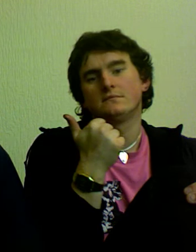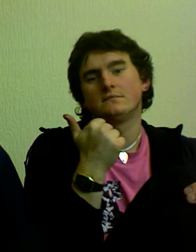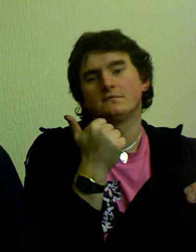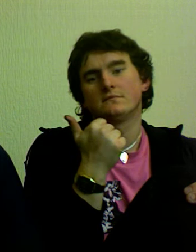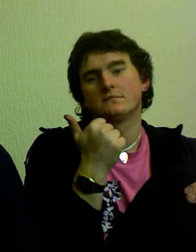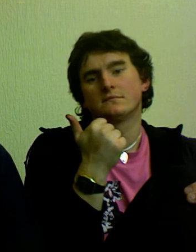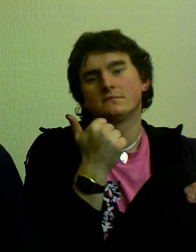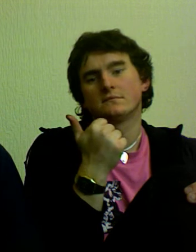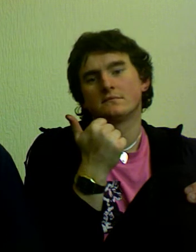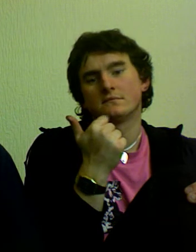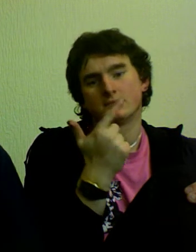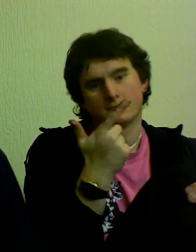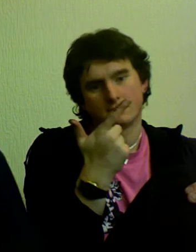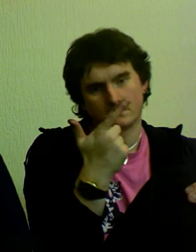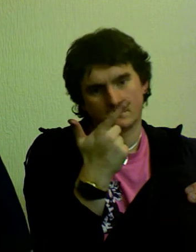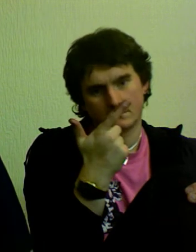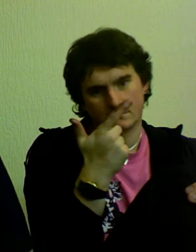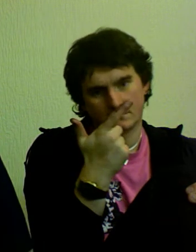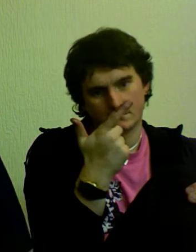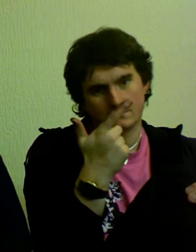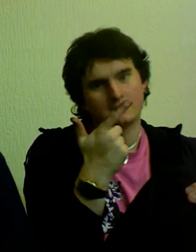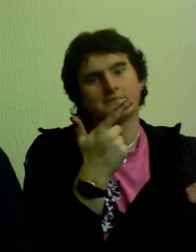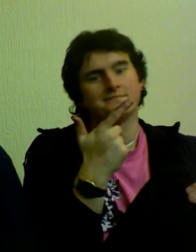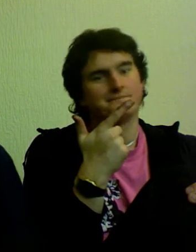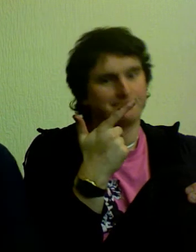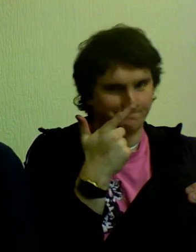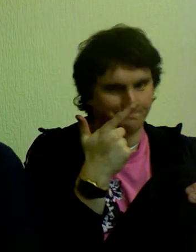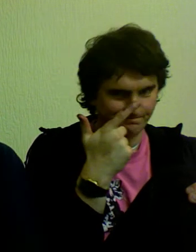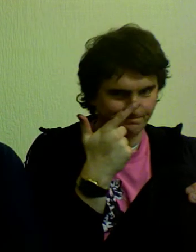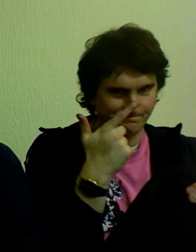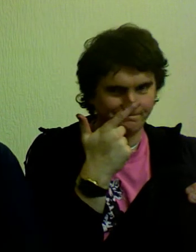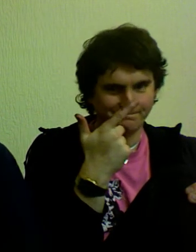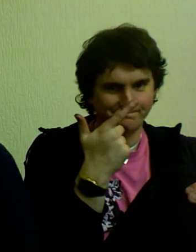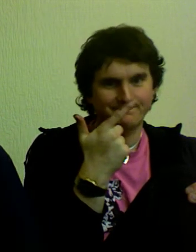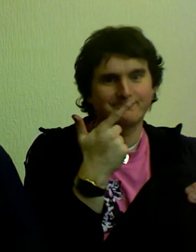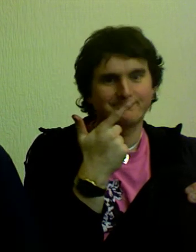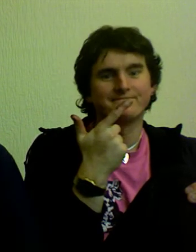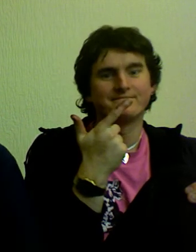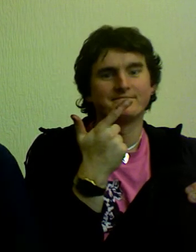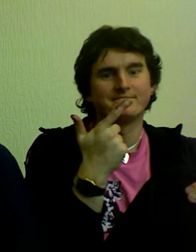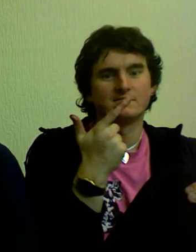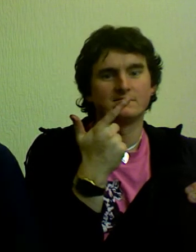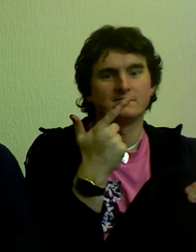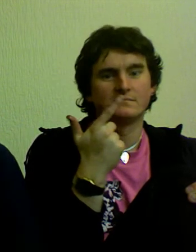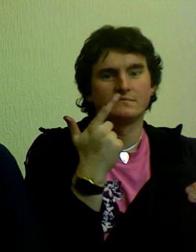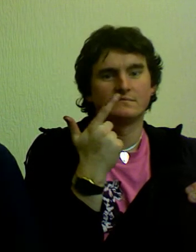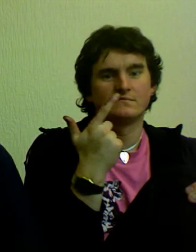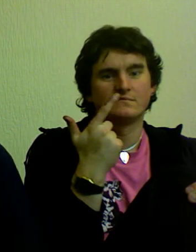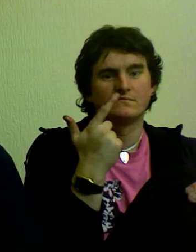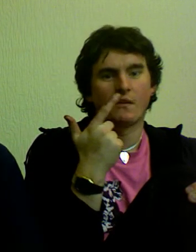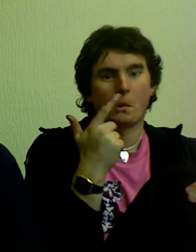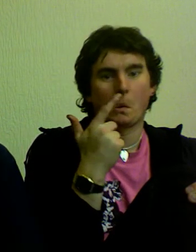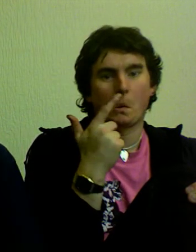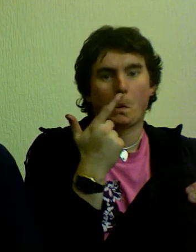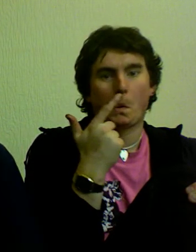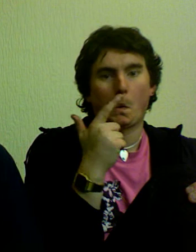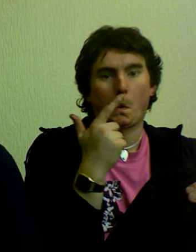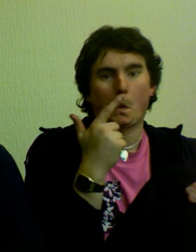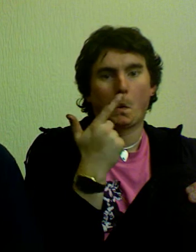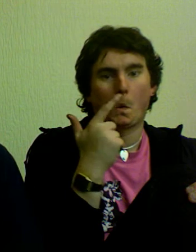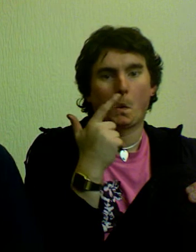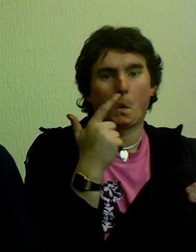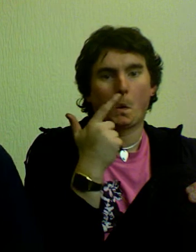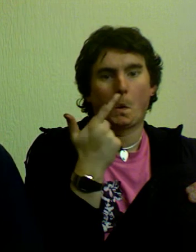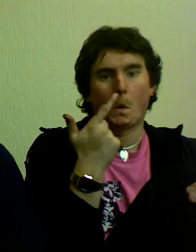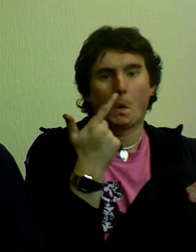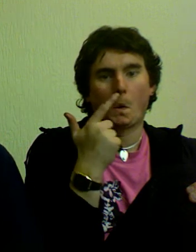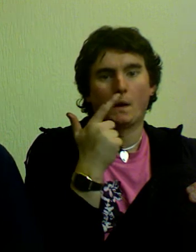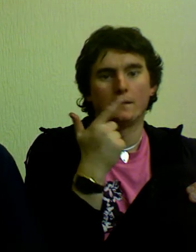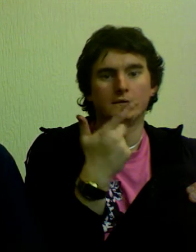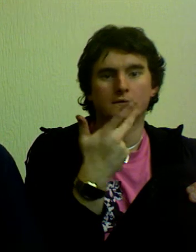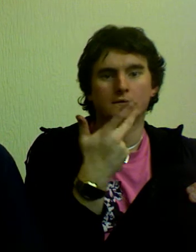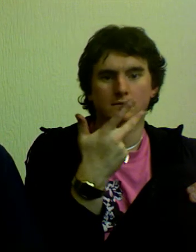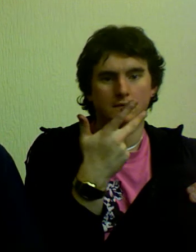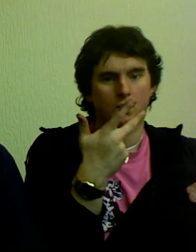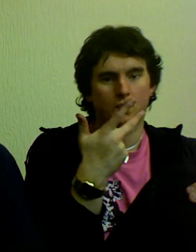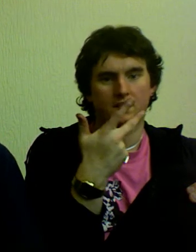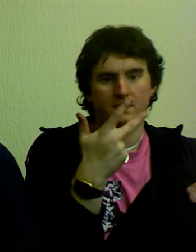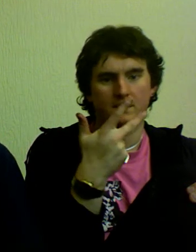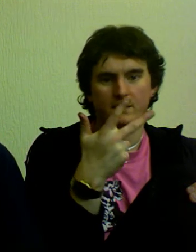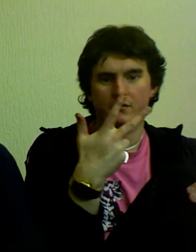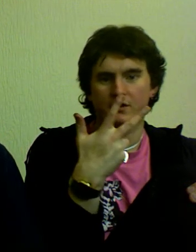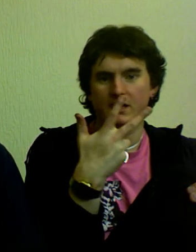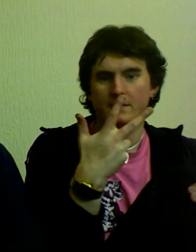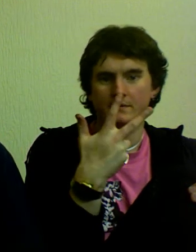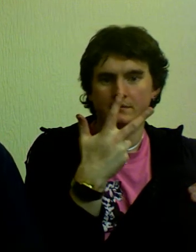On the Facebook, we've got the Facebook group, and we have the bitjam.co.uk website.